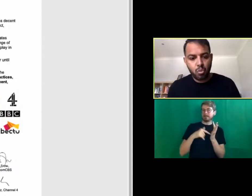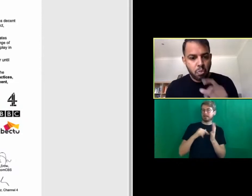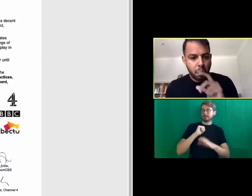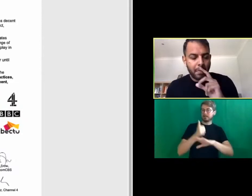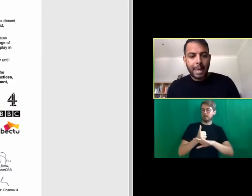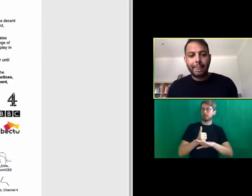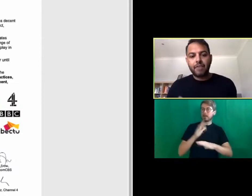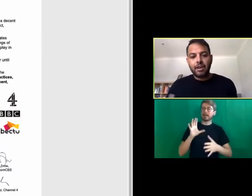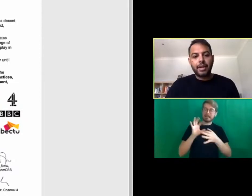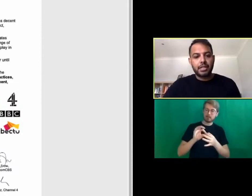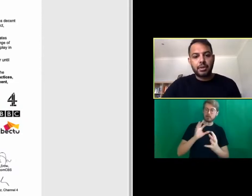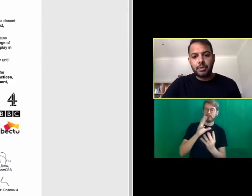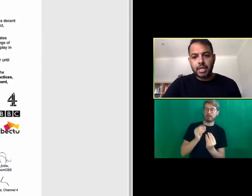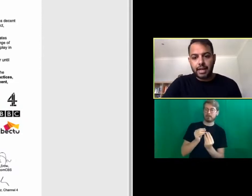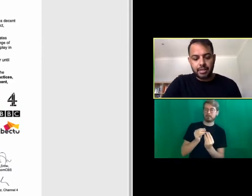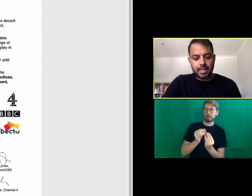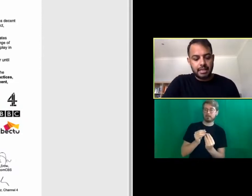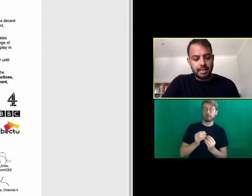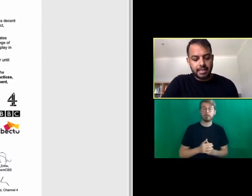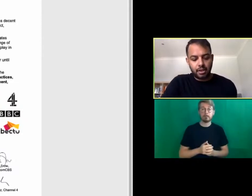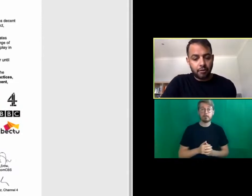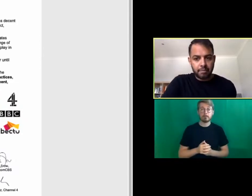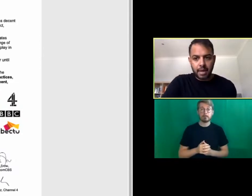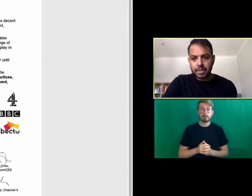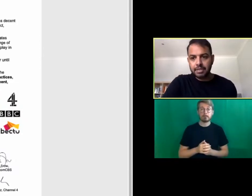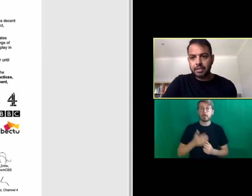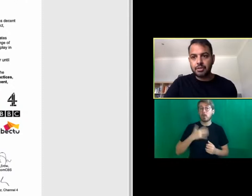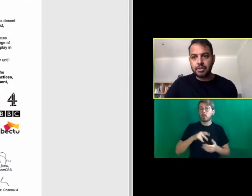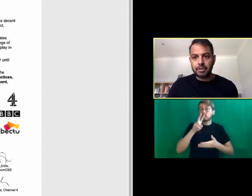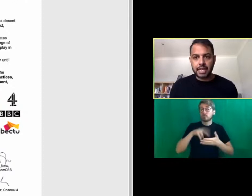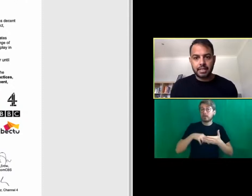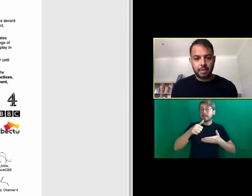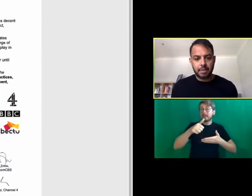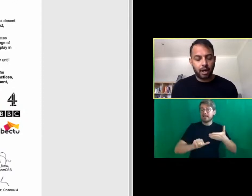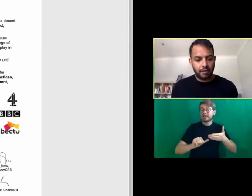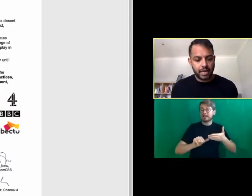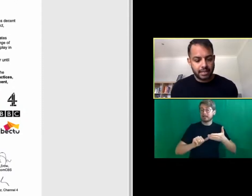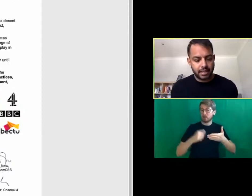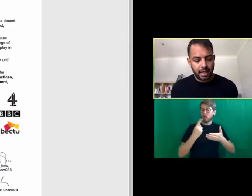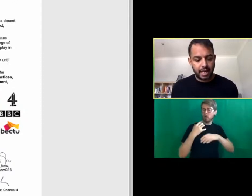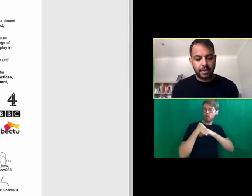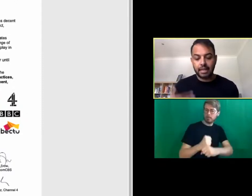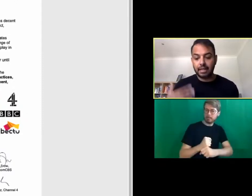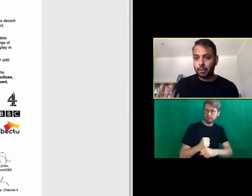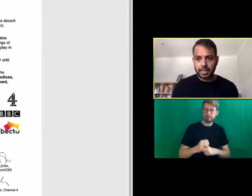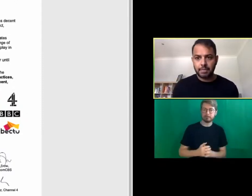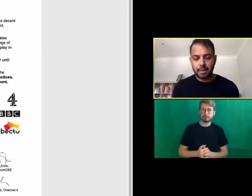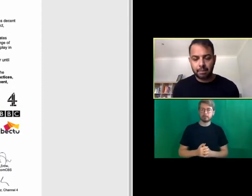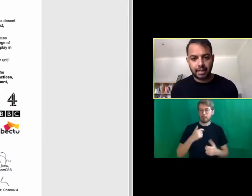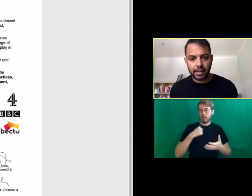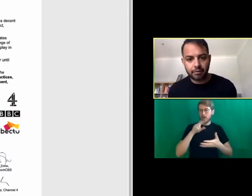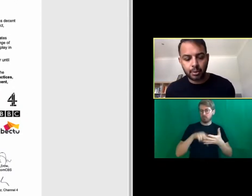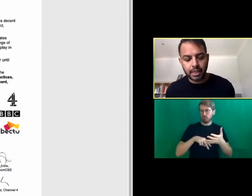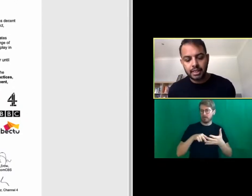link to. Very quickly I just want to read out the list of members who have agreed to be part of this and then I will